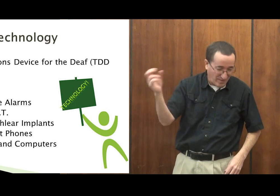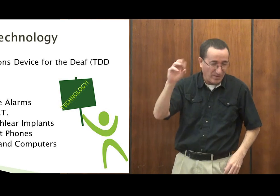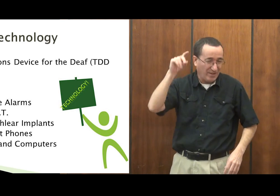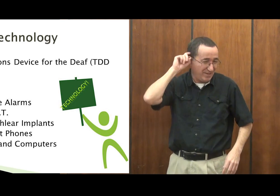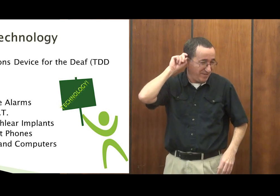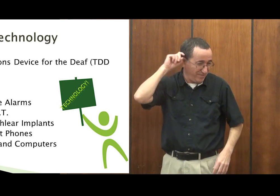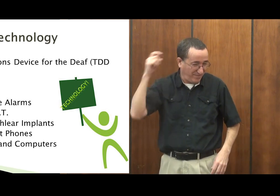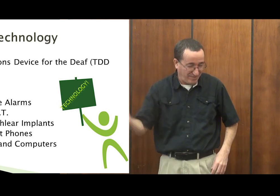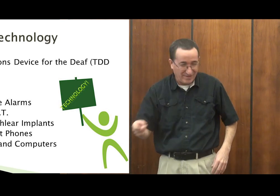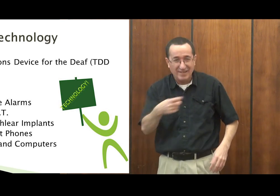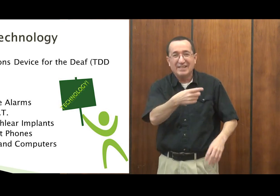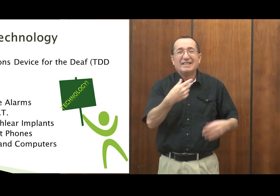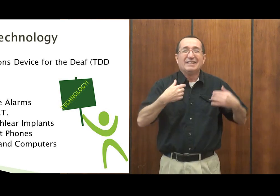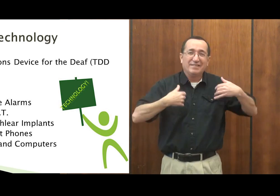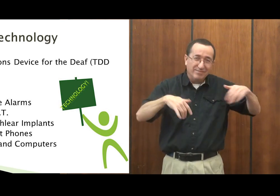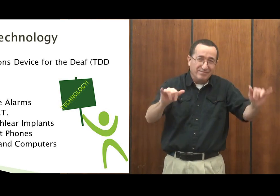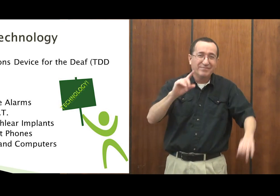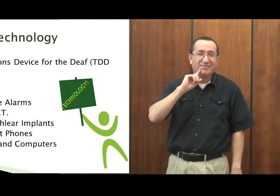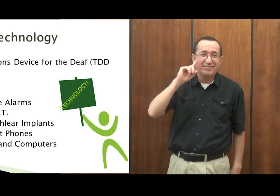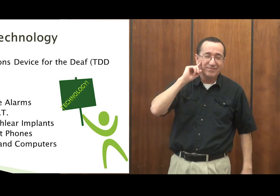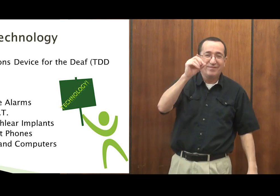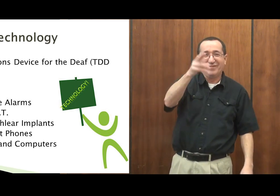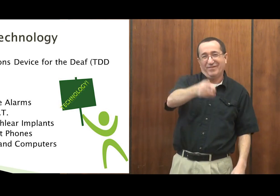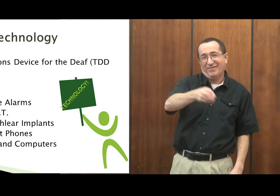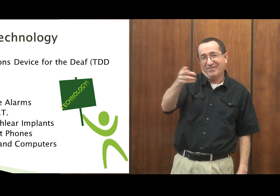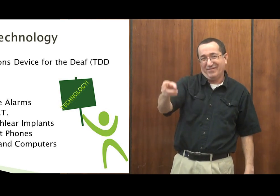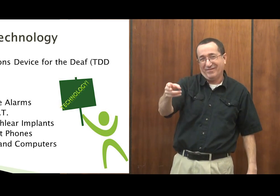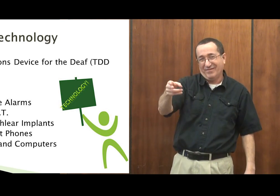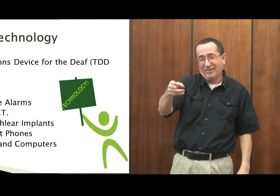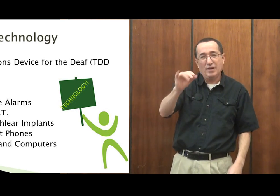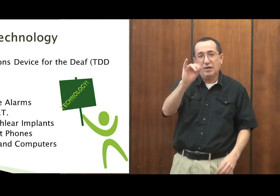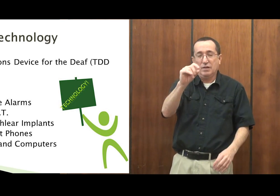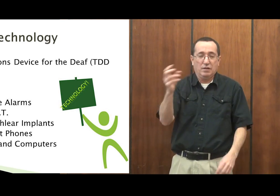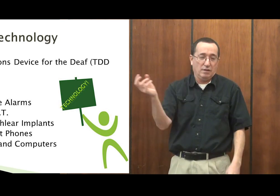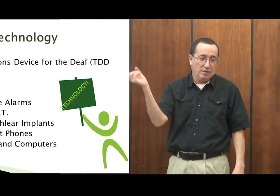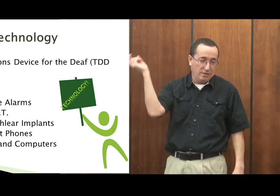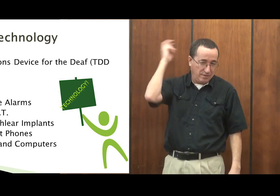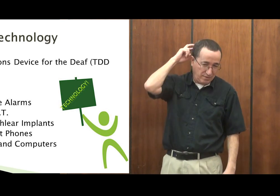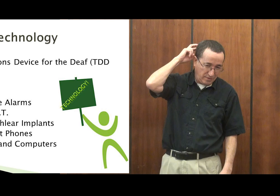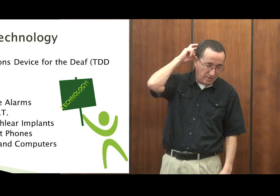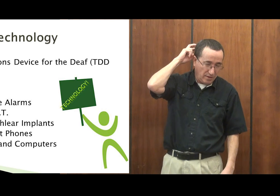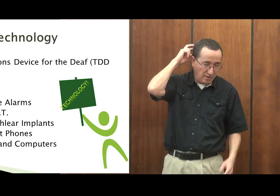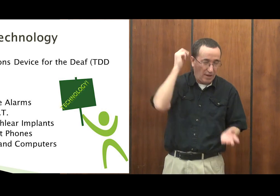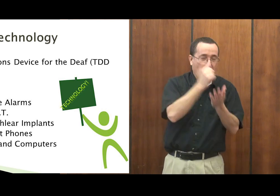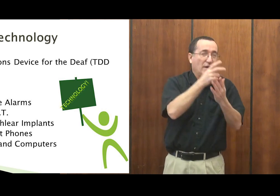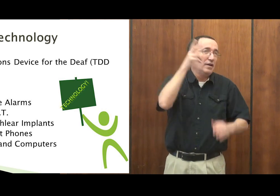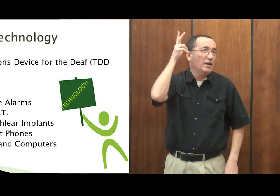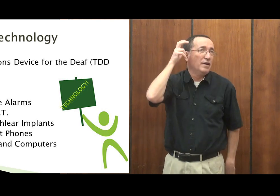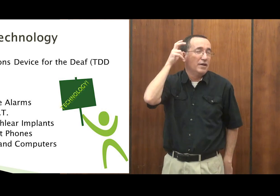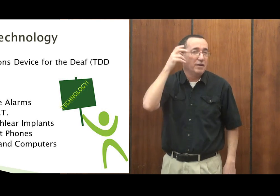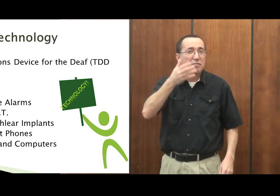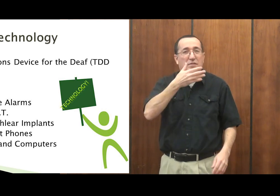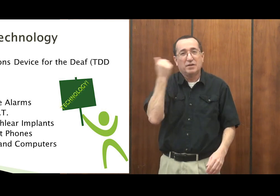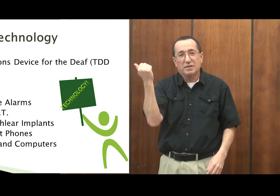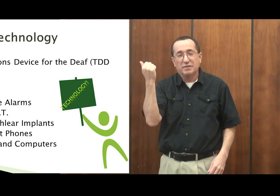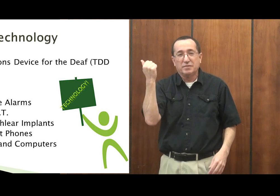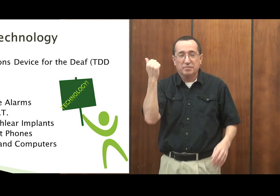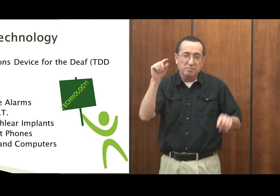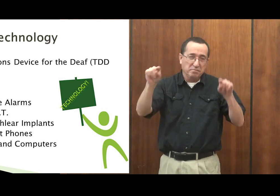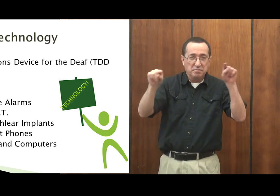Once you take that cochlear implant off or a hearing aid off, you're back to being deaf or hard of hearing. They are devices